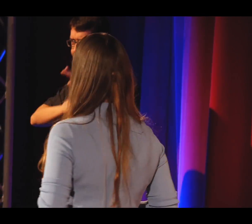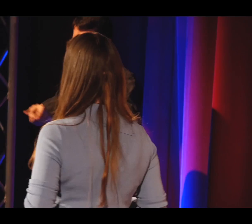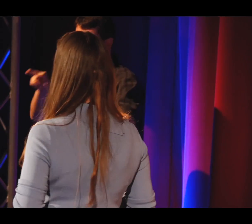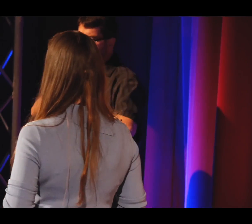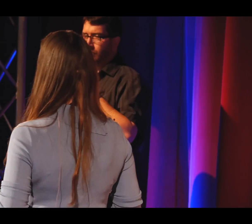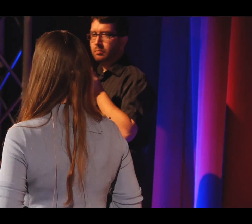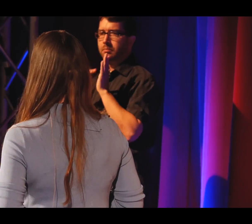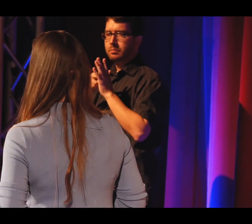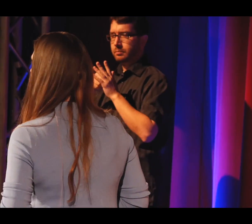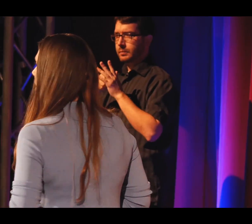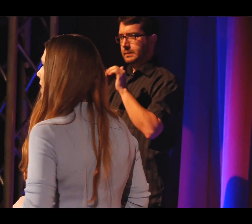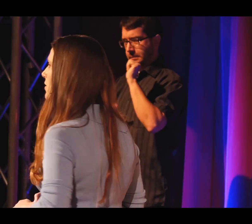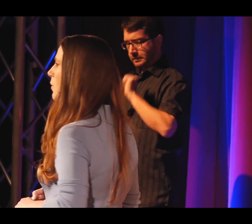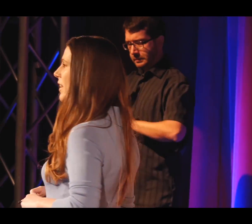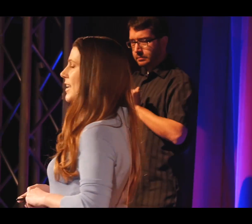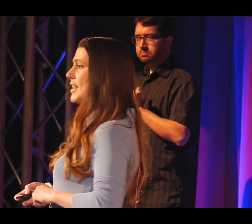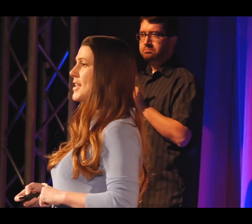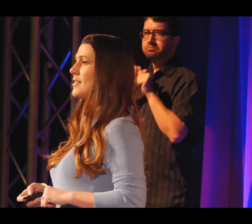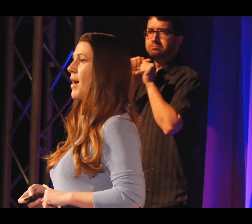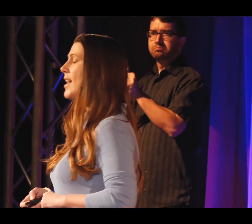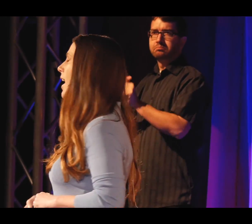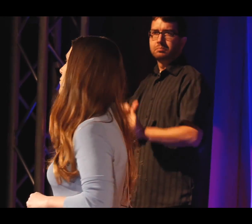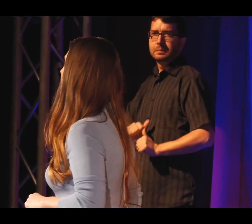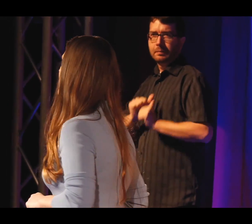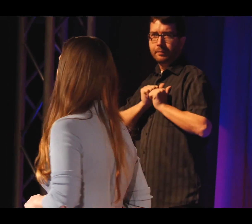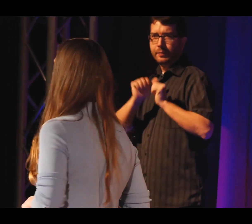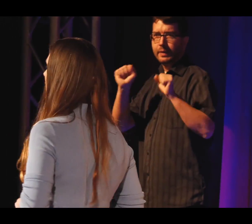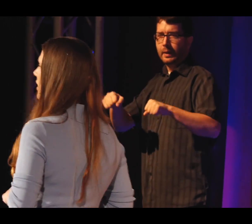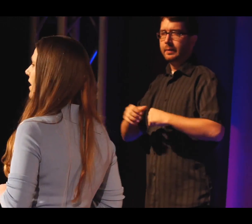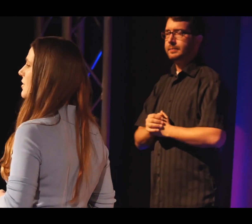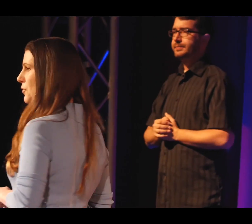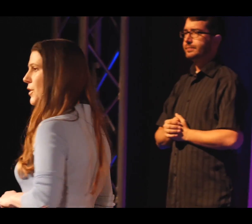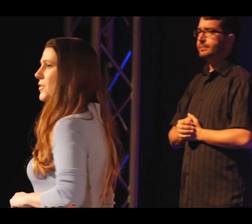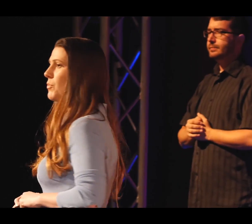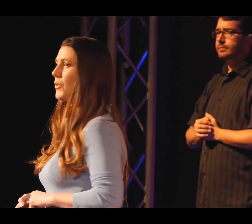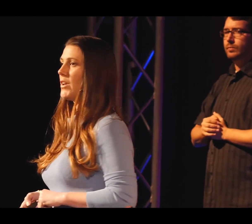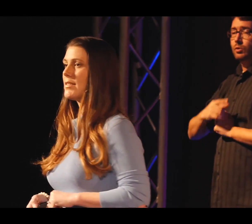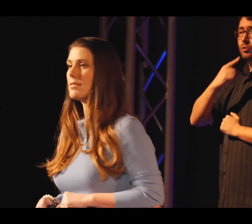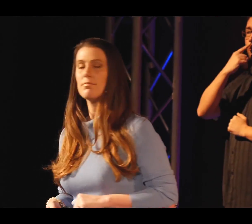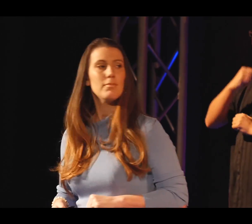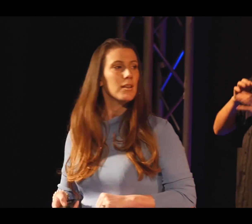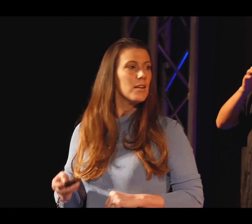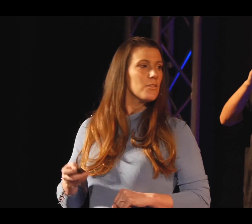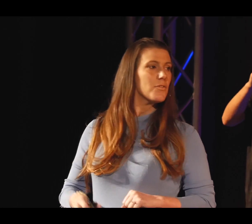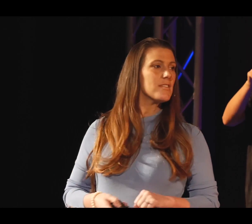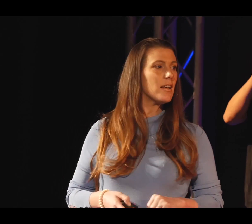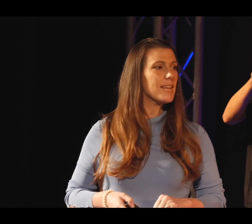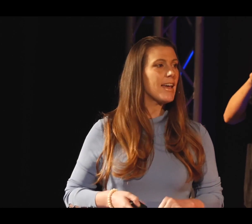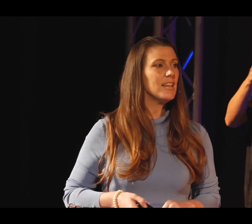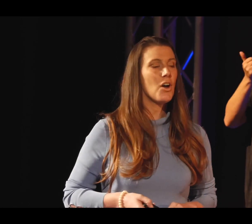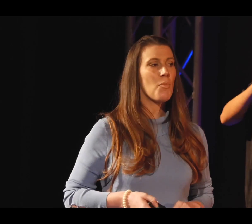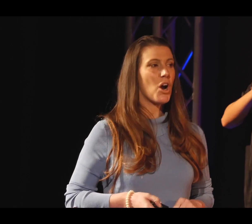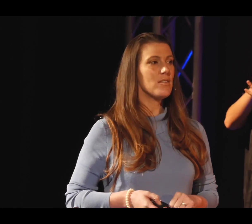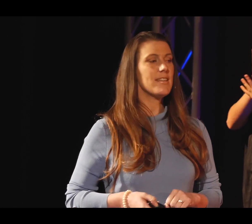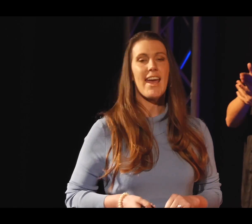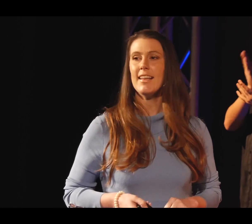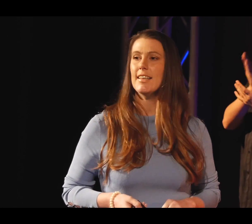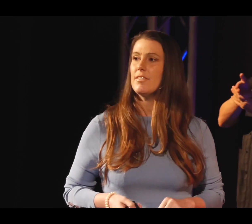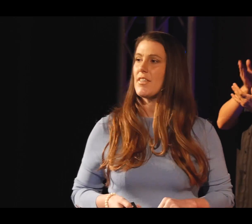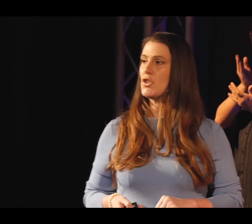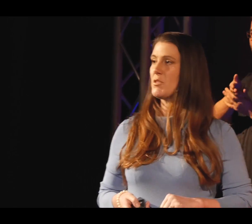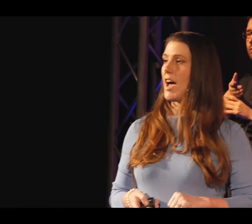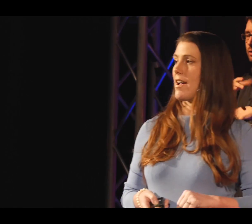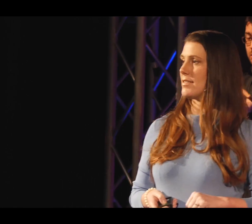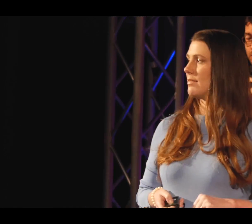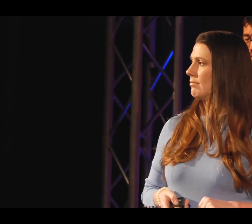hostile environment. And so one of the key things my lab tries to do is interfere with this process. So if the cells can't live on Mars, they